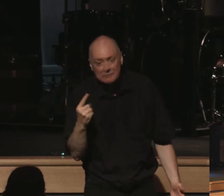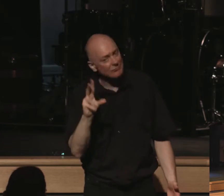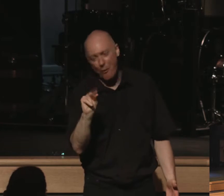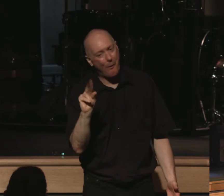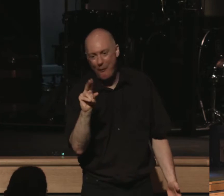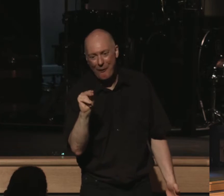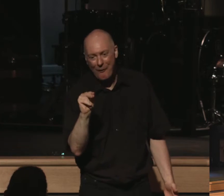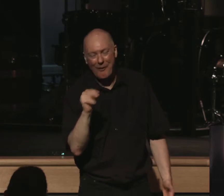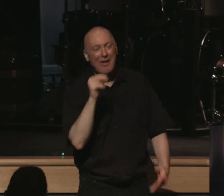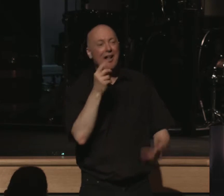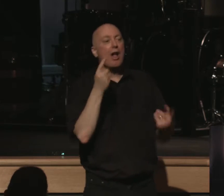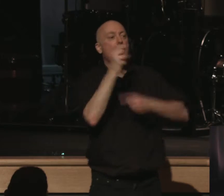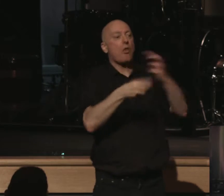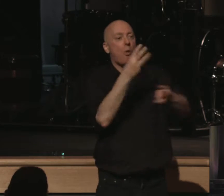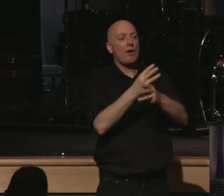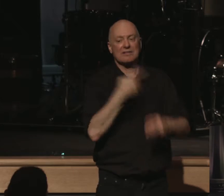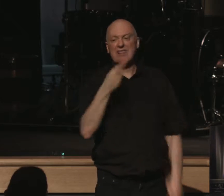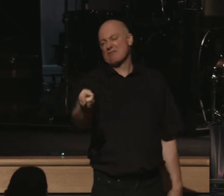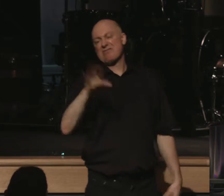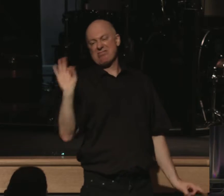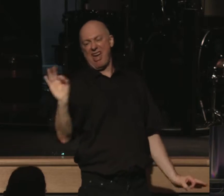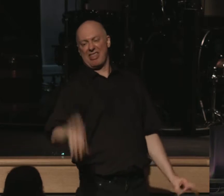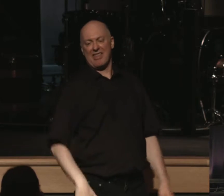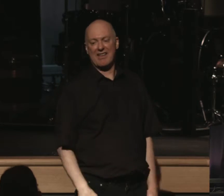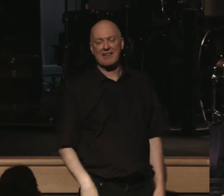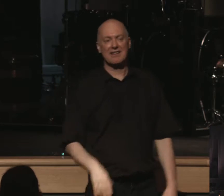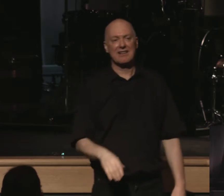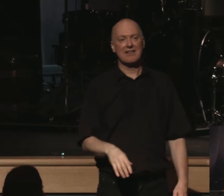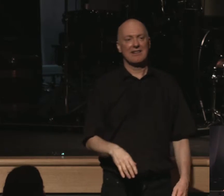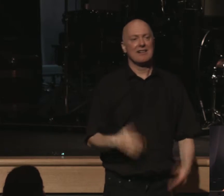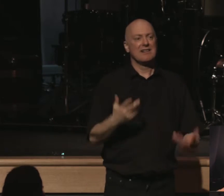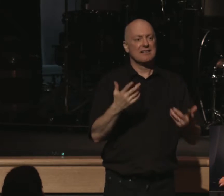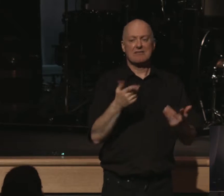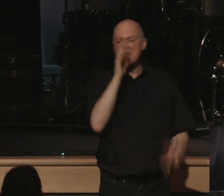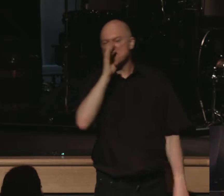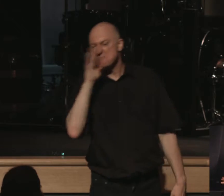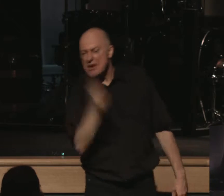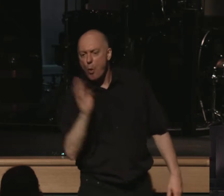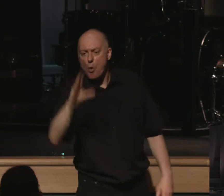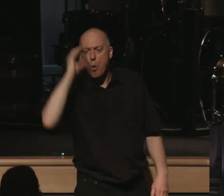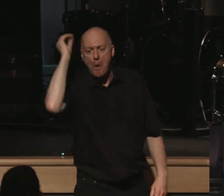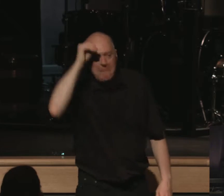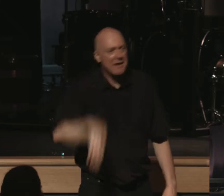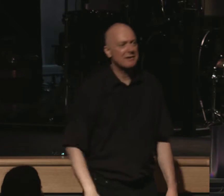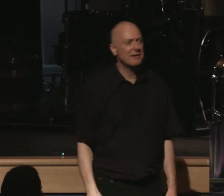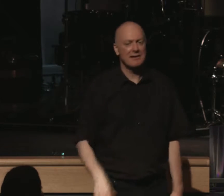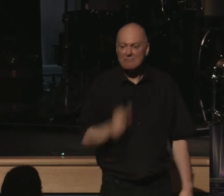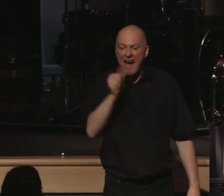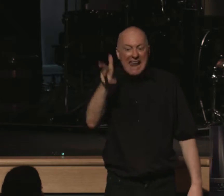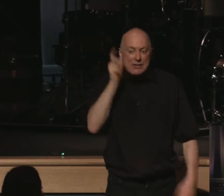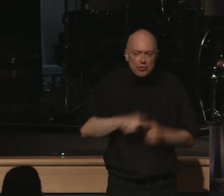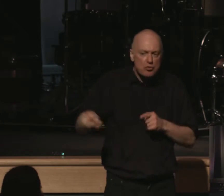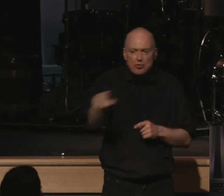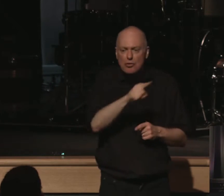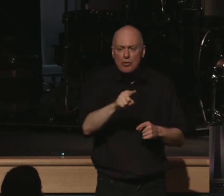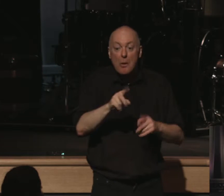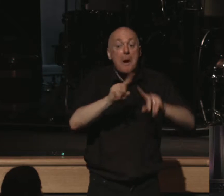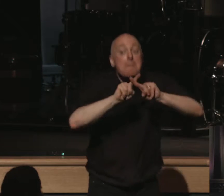No, no, no, no. When the world says you're nothing and steps in front of you in line, ignores your opinion, doesn't listen to you, the eternal